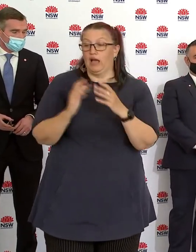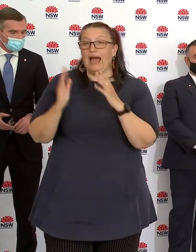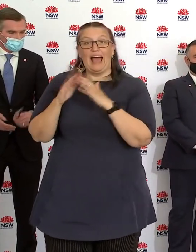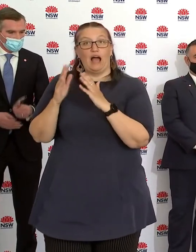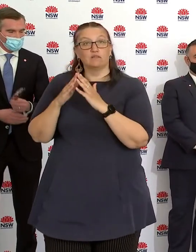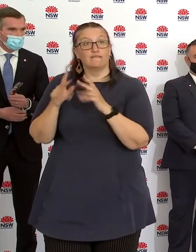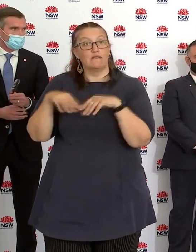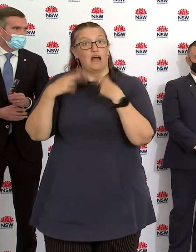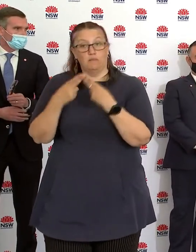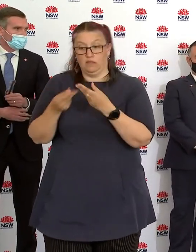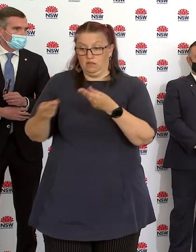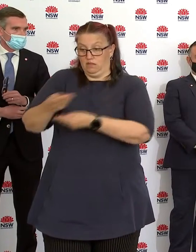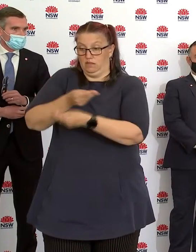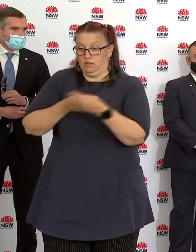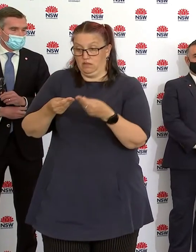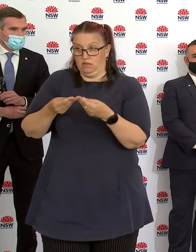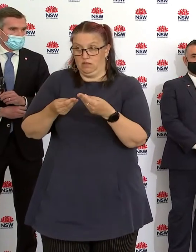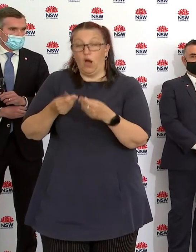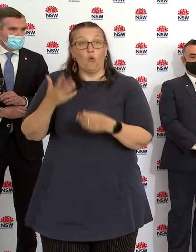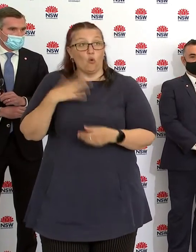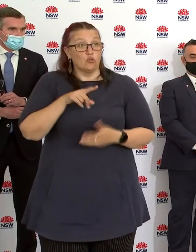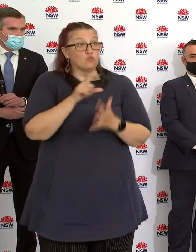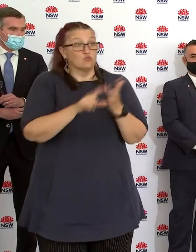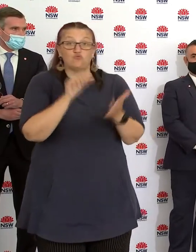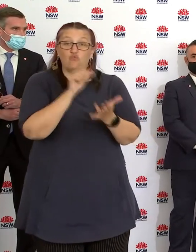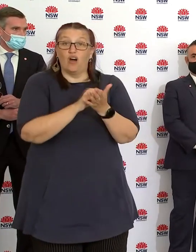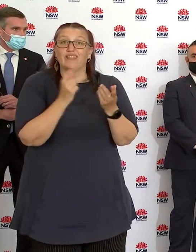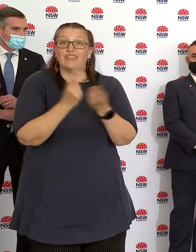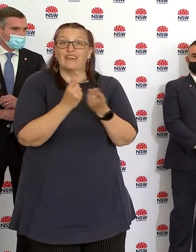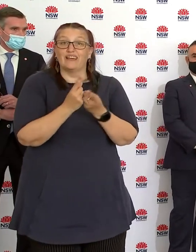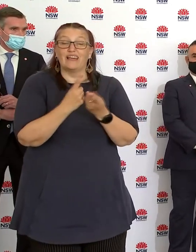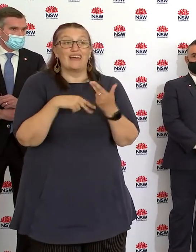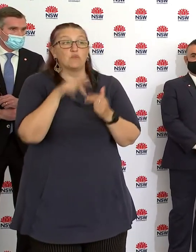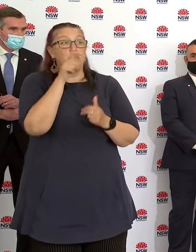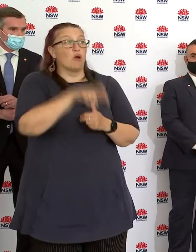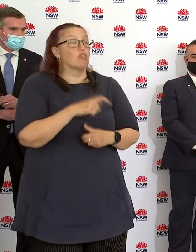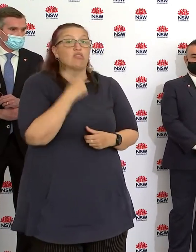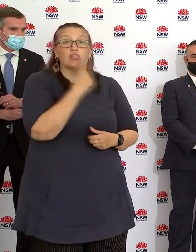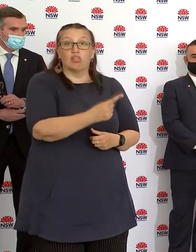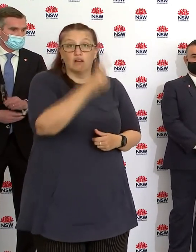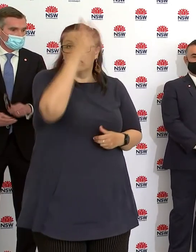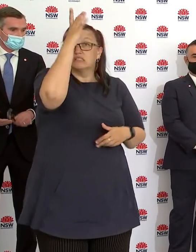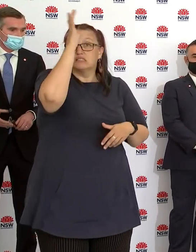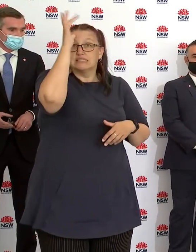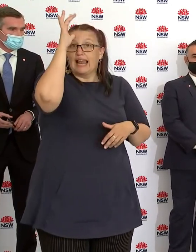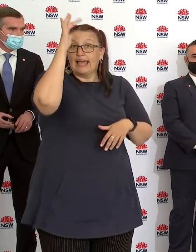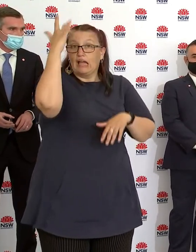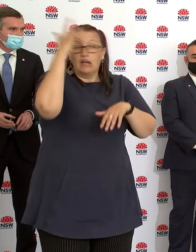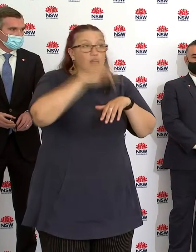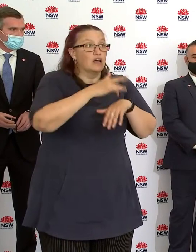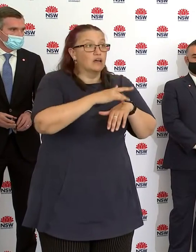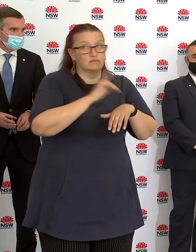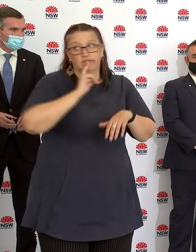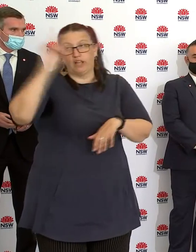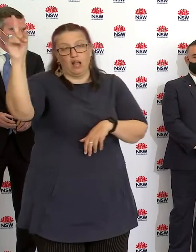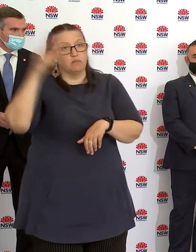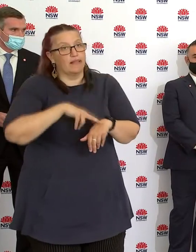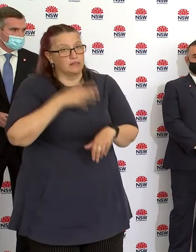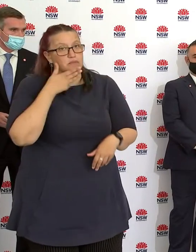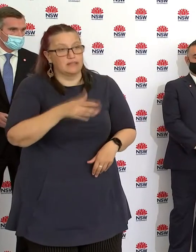do the right thing at all times. Do not let your guard down. If you see somebody not doing the right thing, please report it. Please report it.